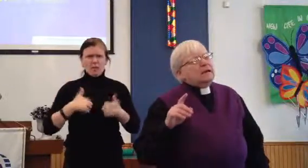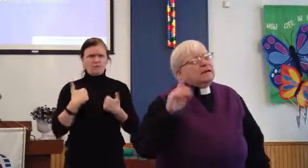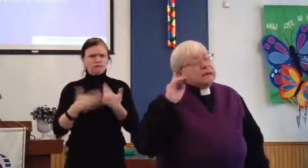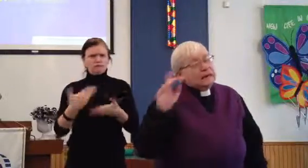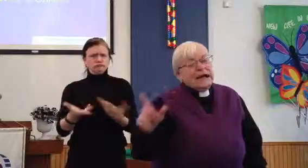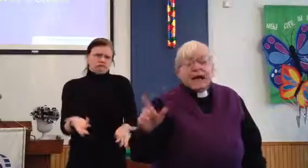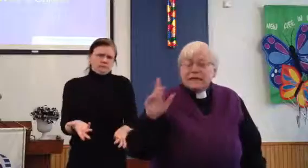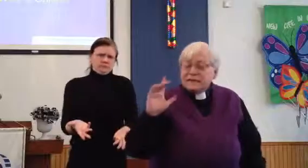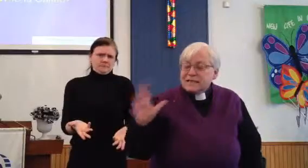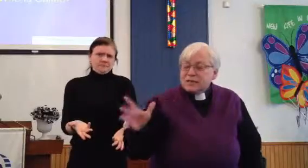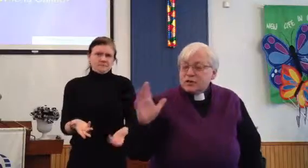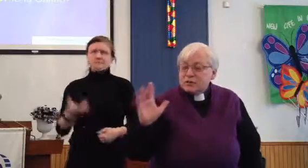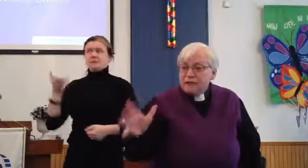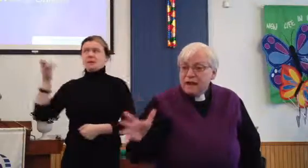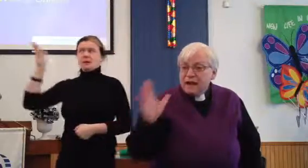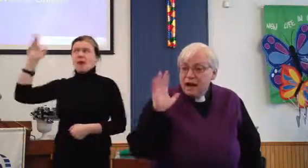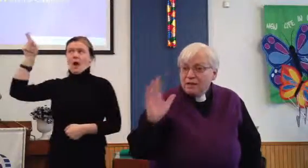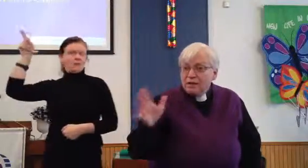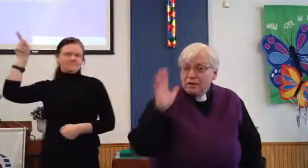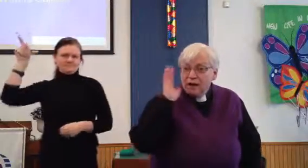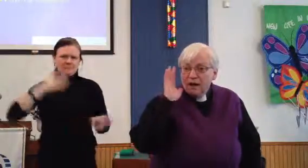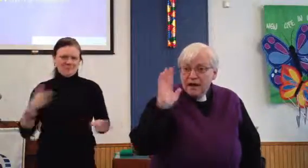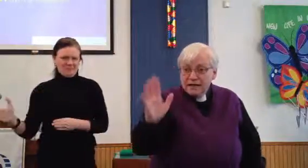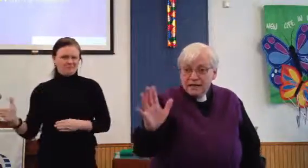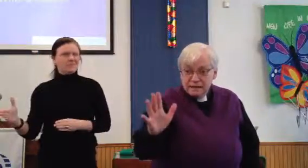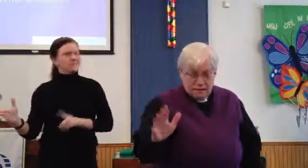God seems to have had other ideas.